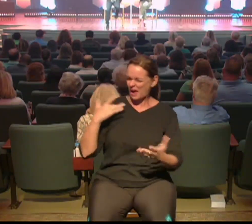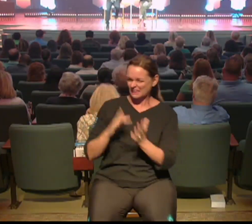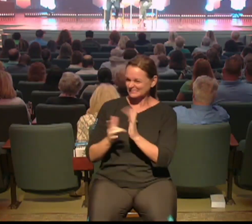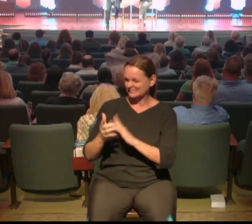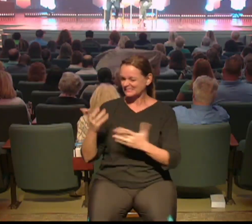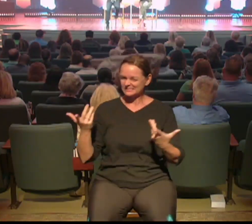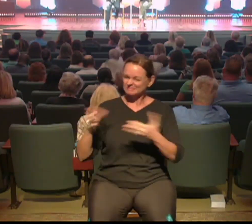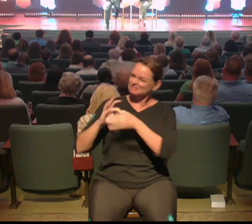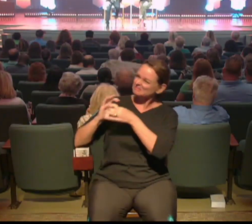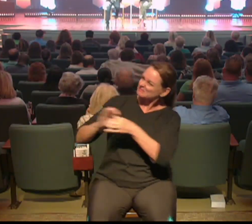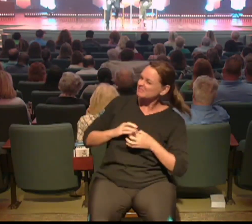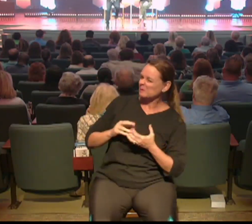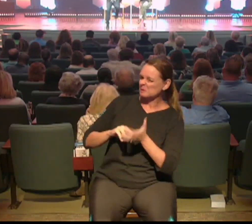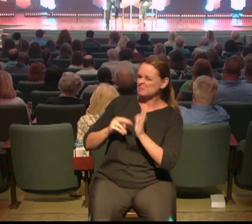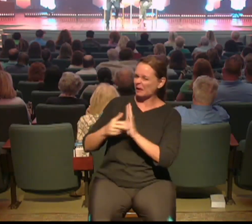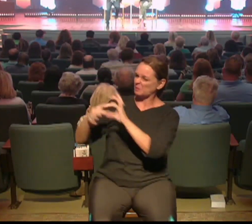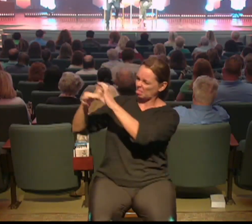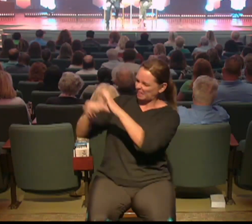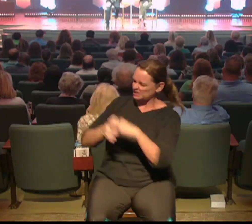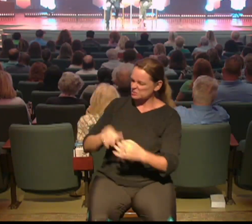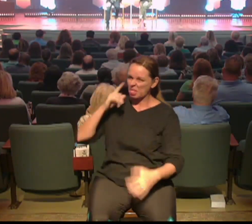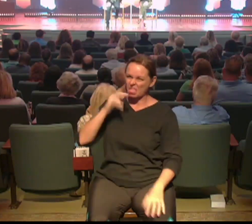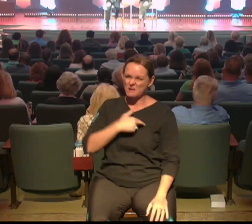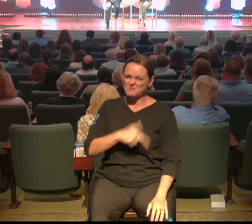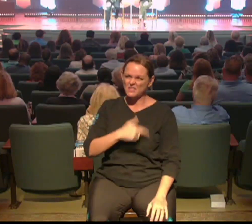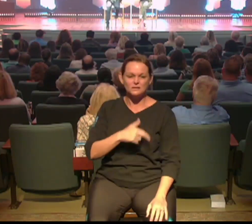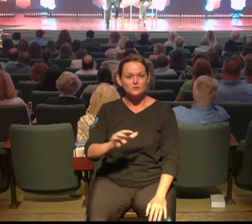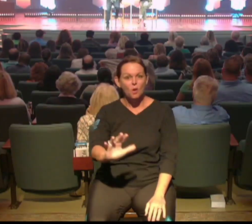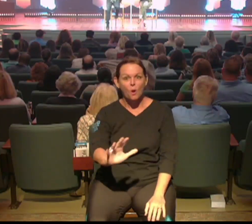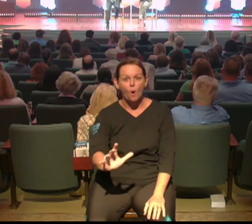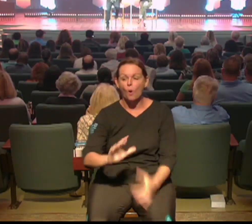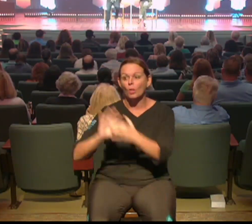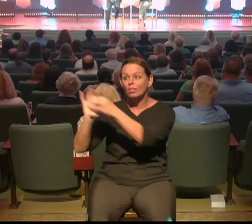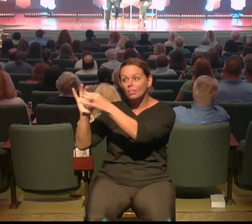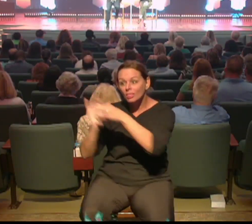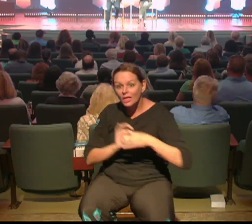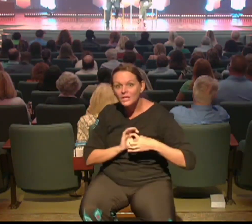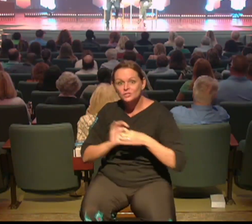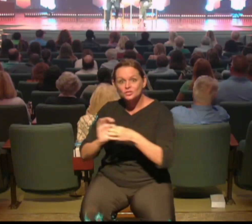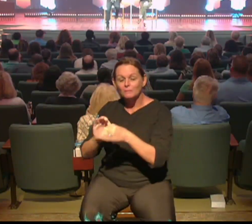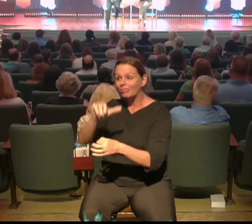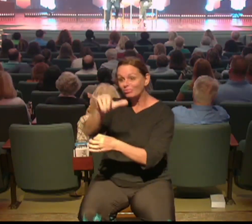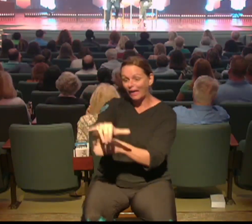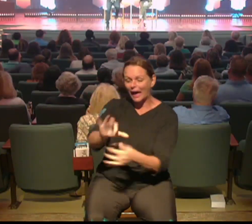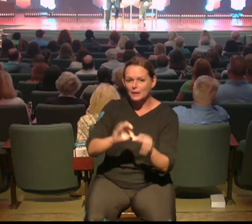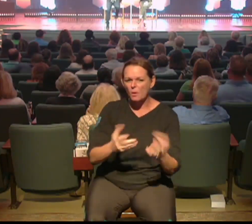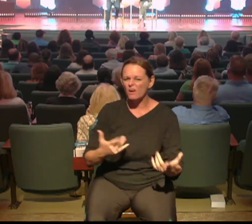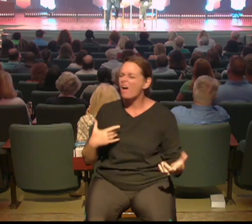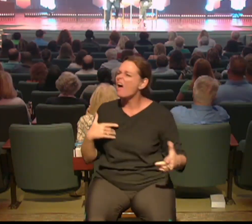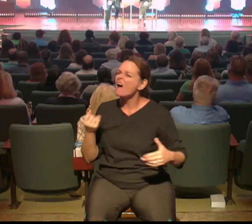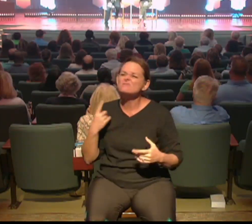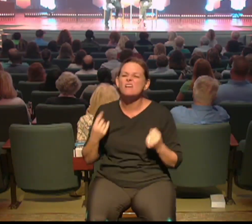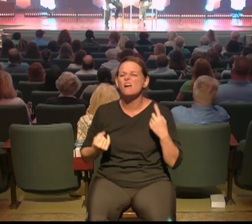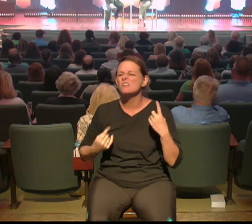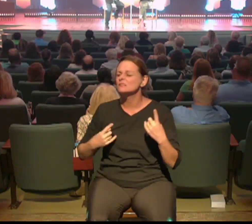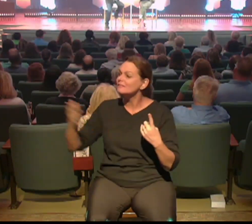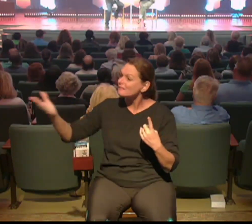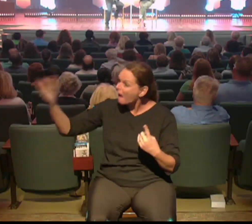God through Jesus. And these next two weekends are so powerful. So don't just wait till Easter. Next weekend, Palm Sunday, is probably one of our favorite